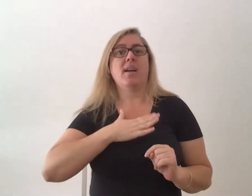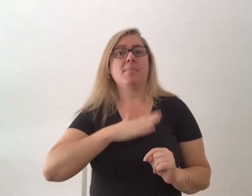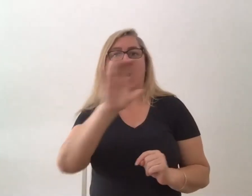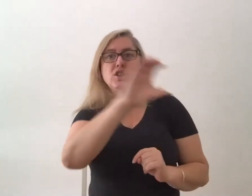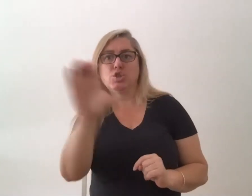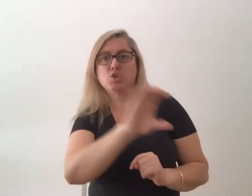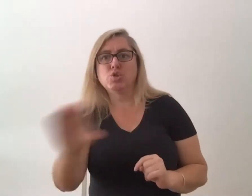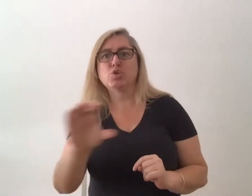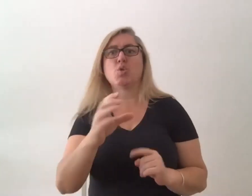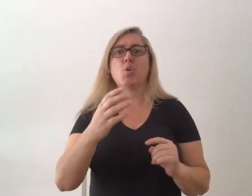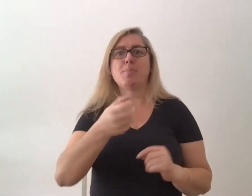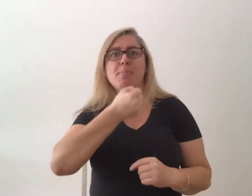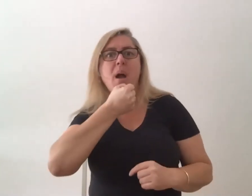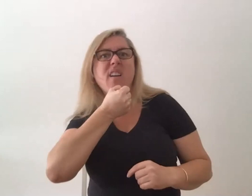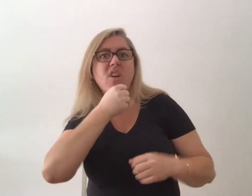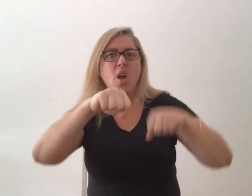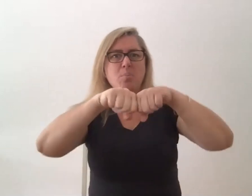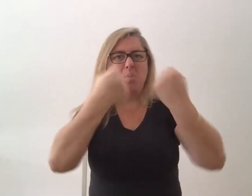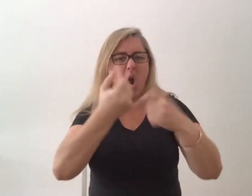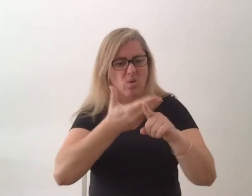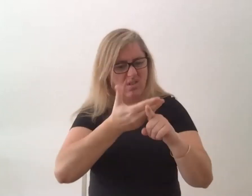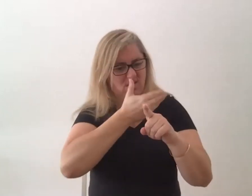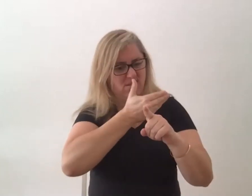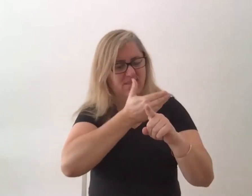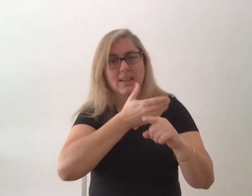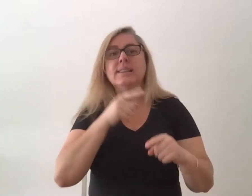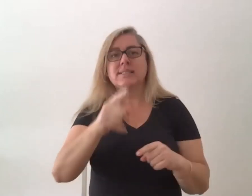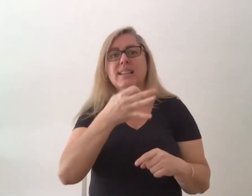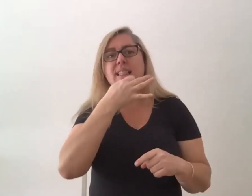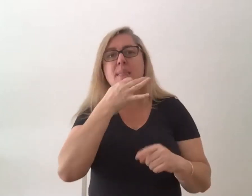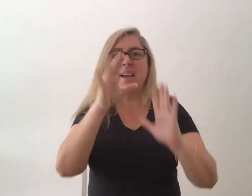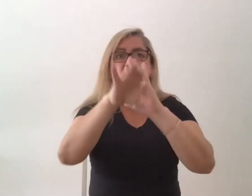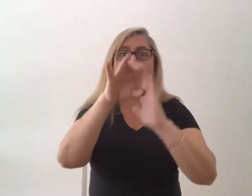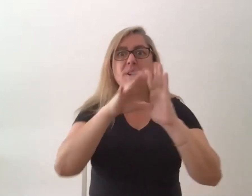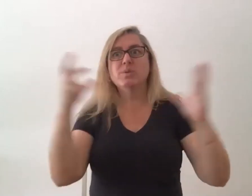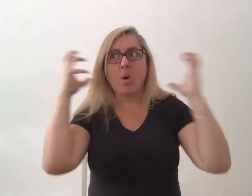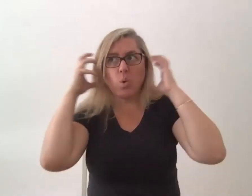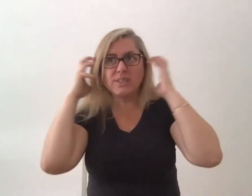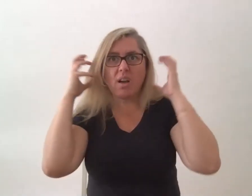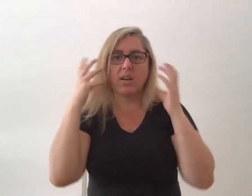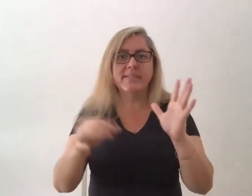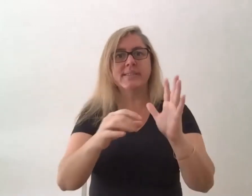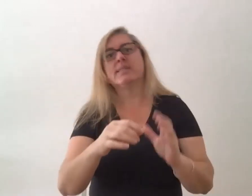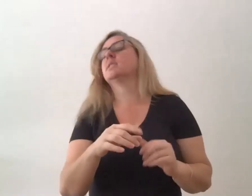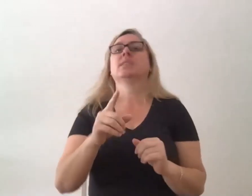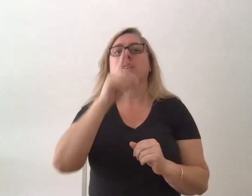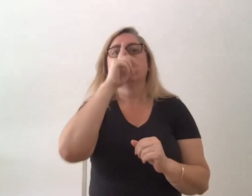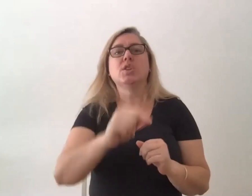broke just before. So I'm having to use computer audio. You can personal message me in the chat